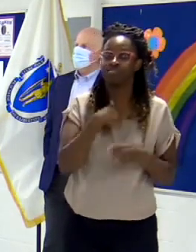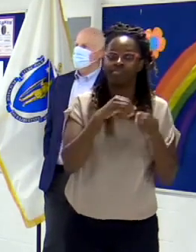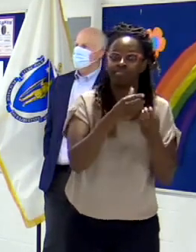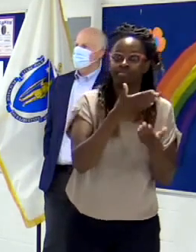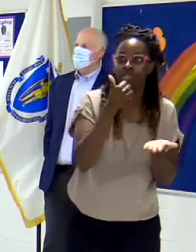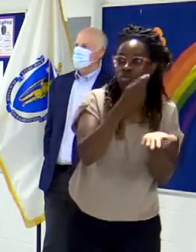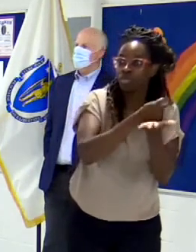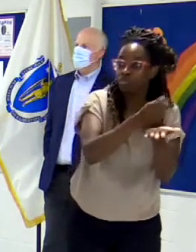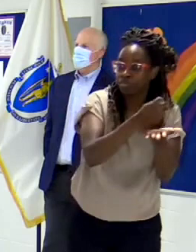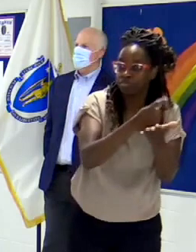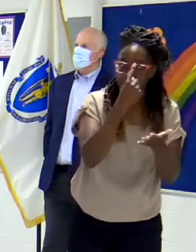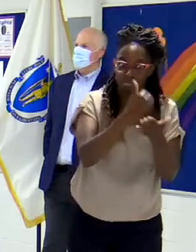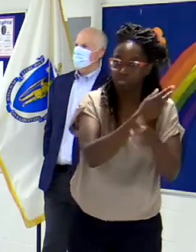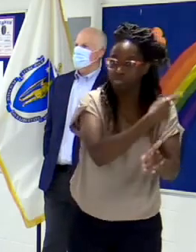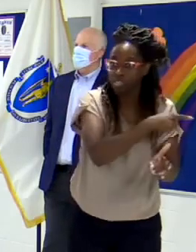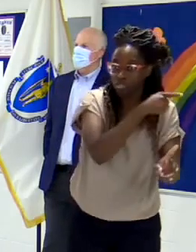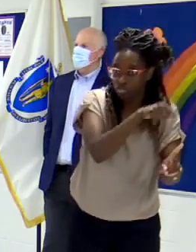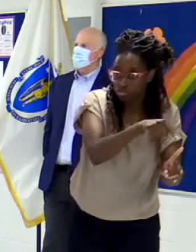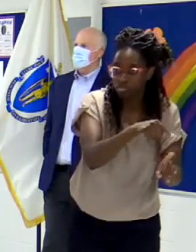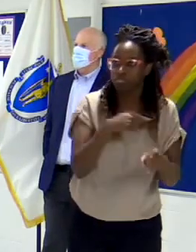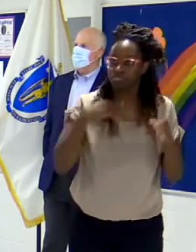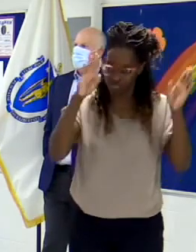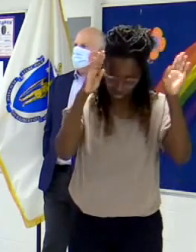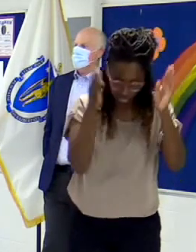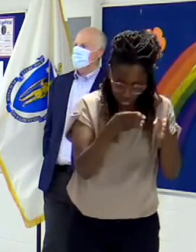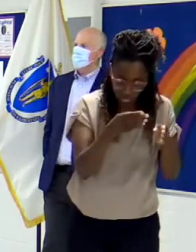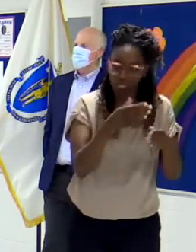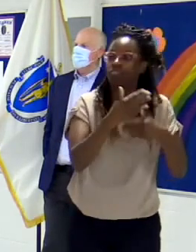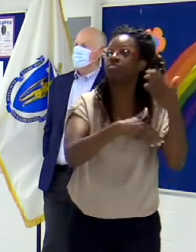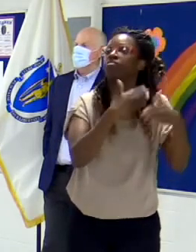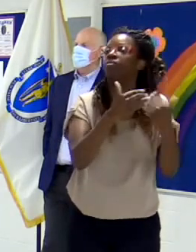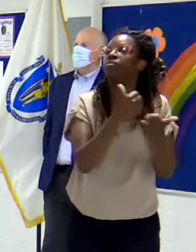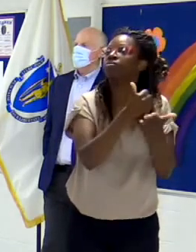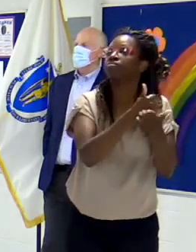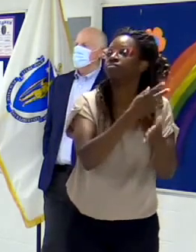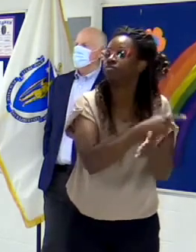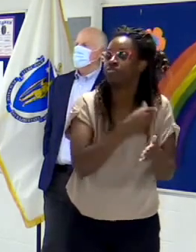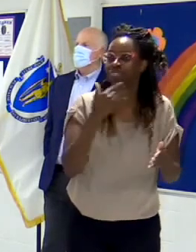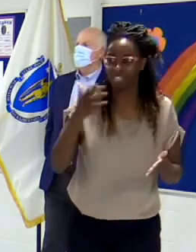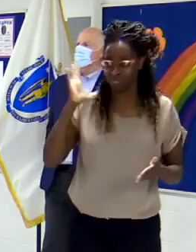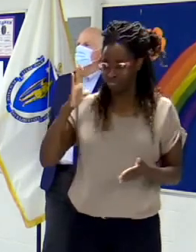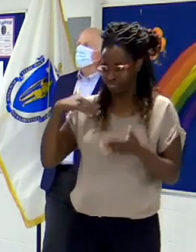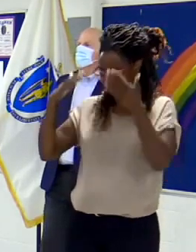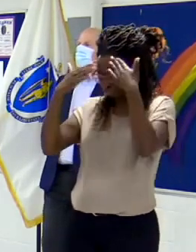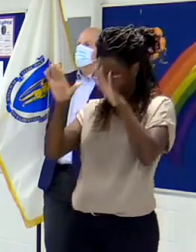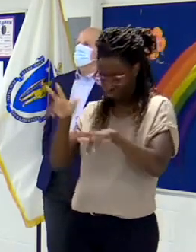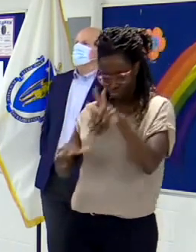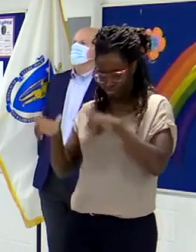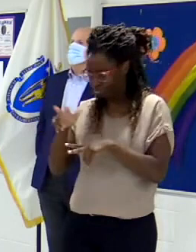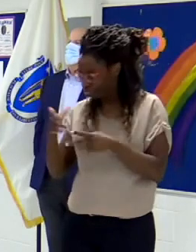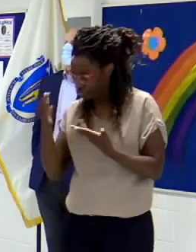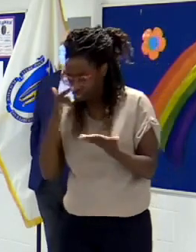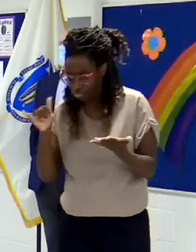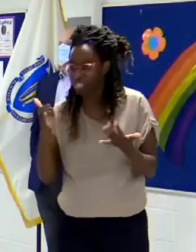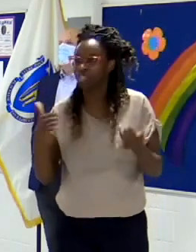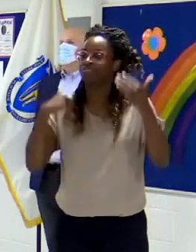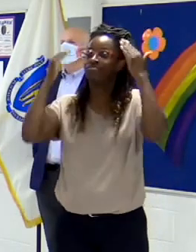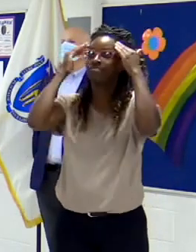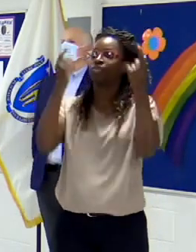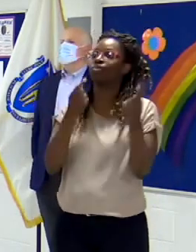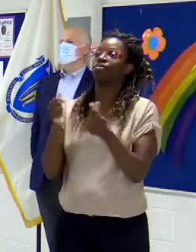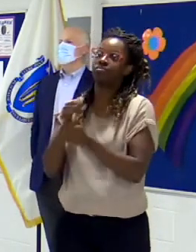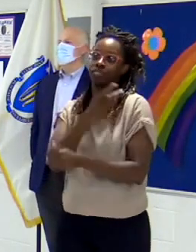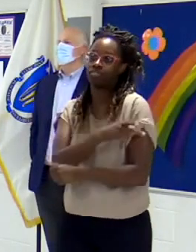more prepared, uh, to deal with and to manage these issues now than they were back in the spring. Um, we've been talking to them